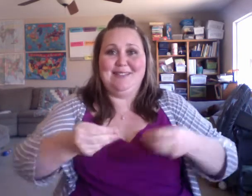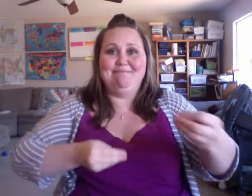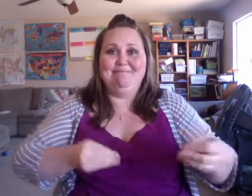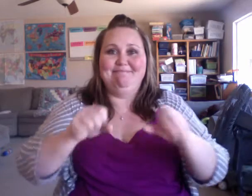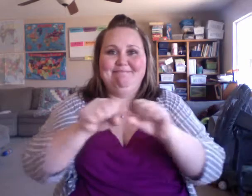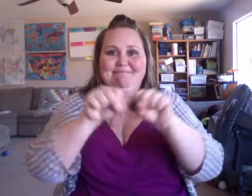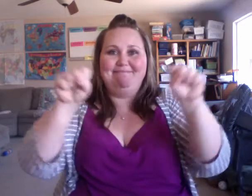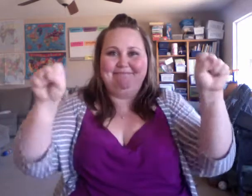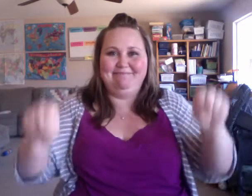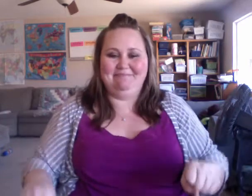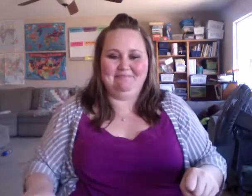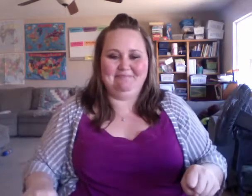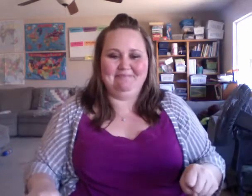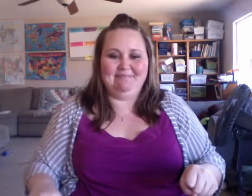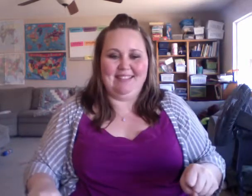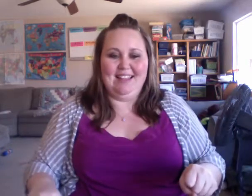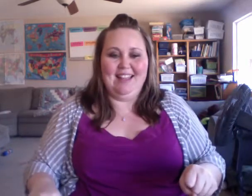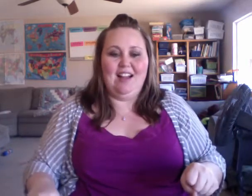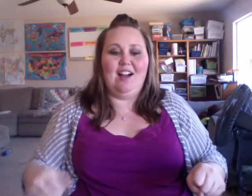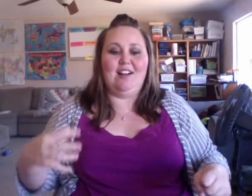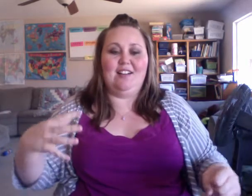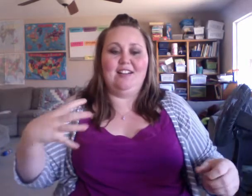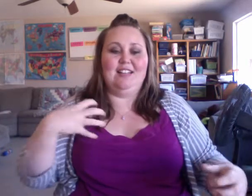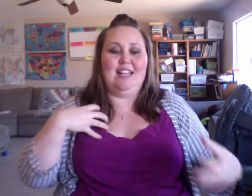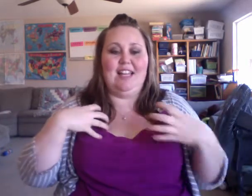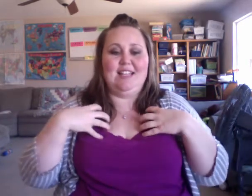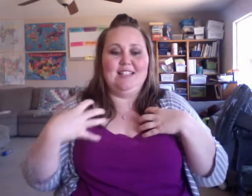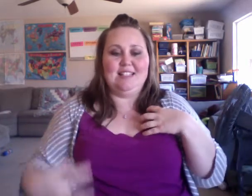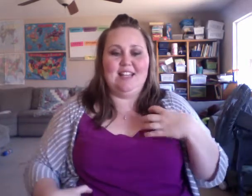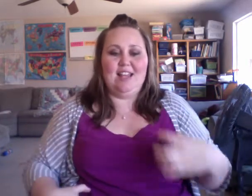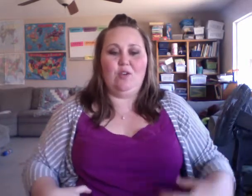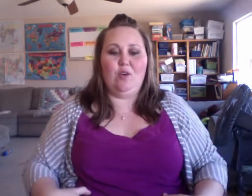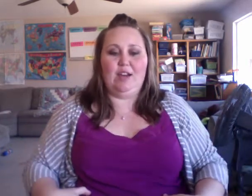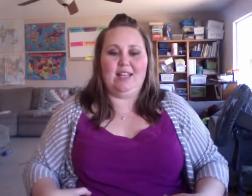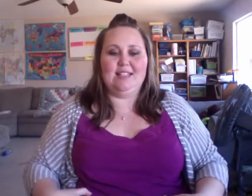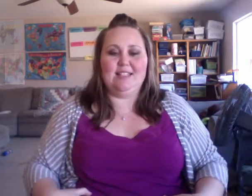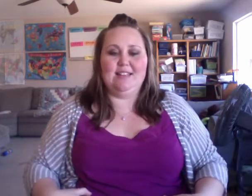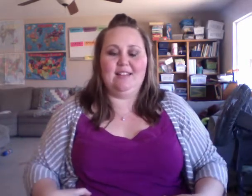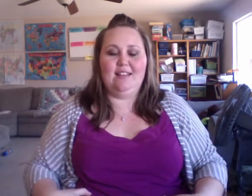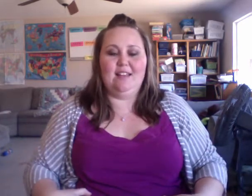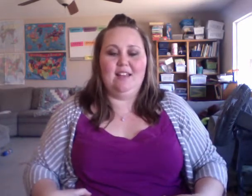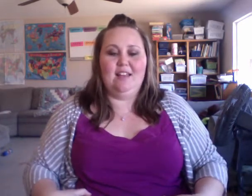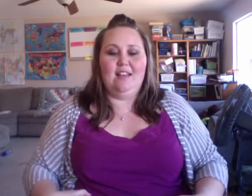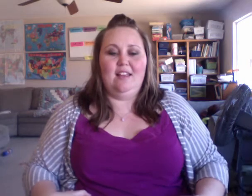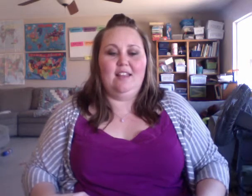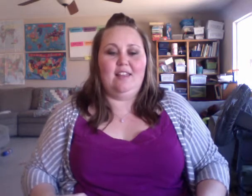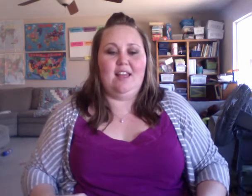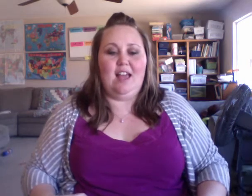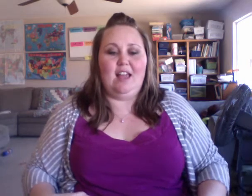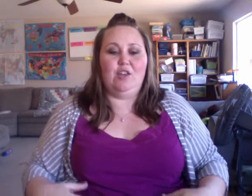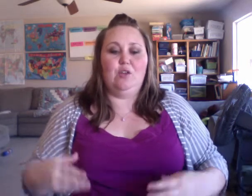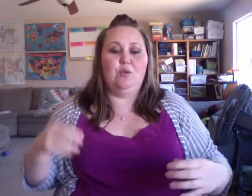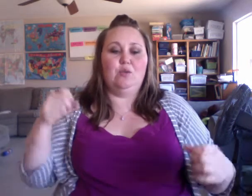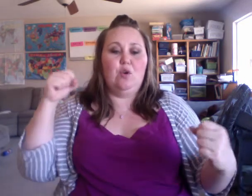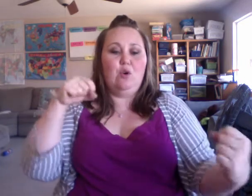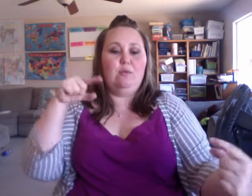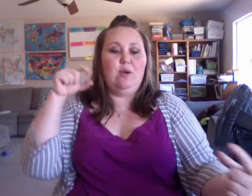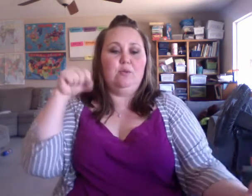are glands and organs that use hormones